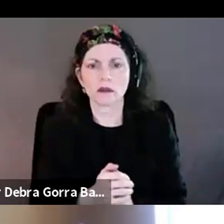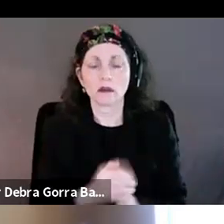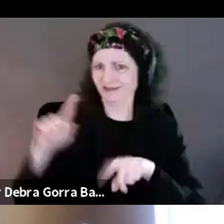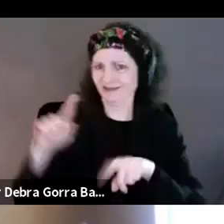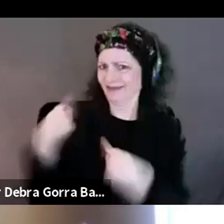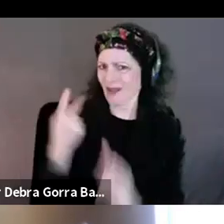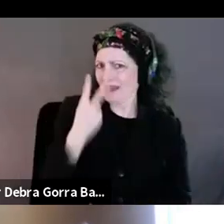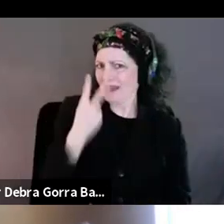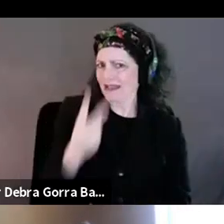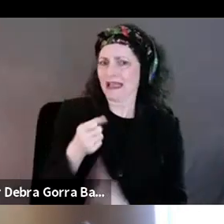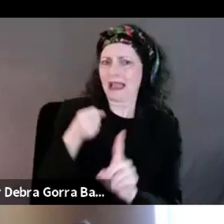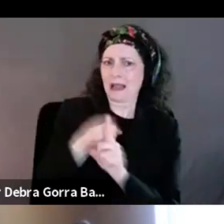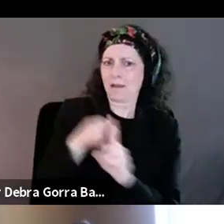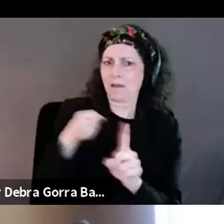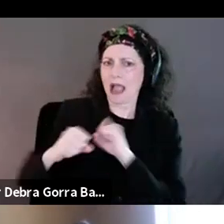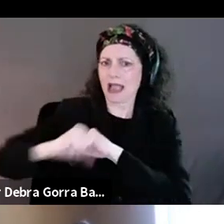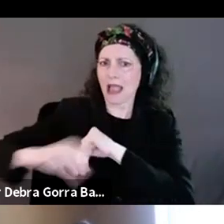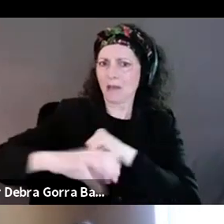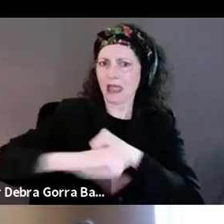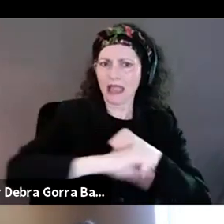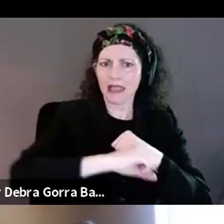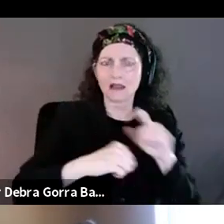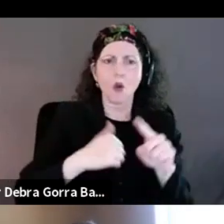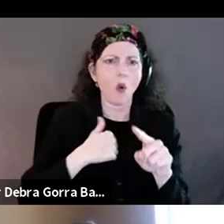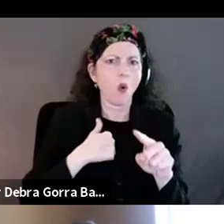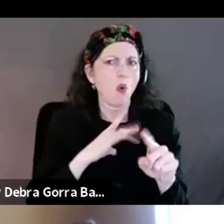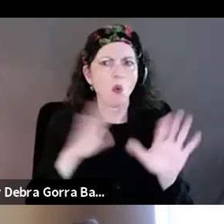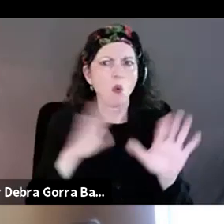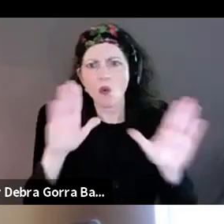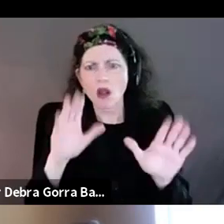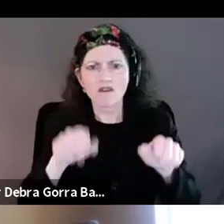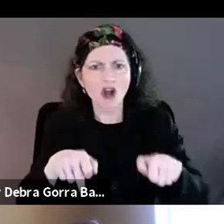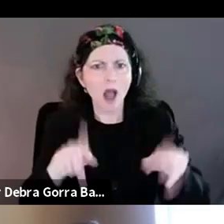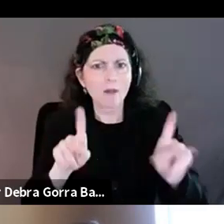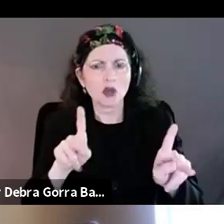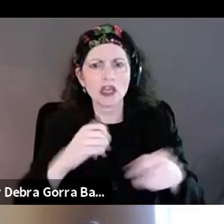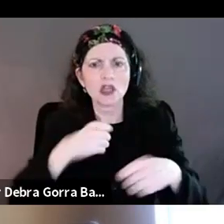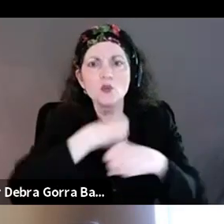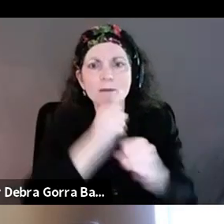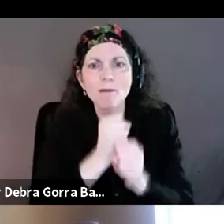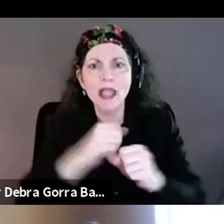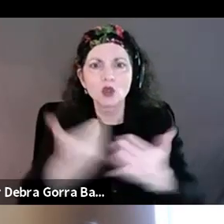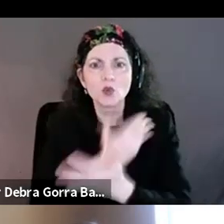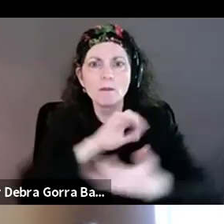that, that you have this extraordinary opportunity to kind of create partnerships, but I think that the way that Andre and Stacey have,